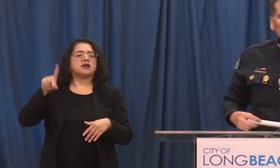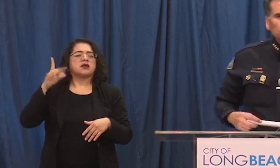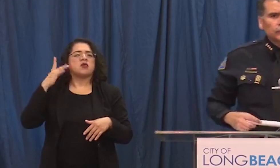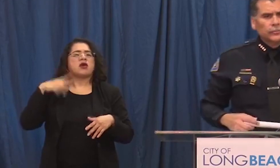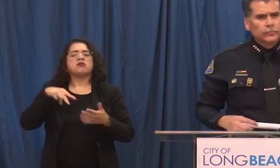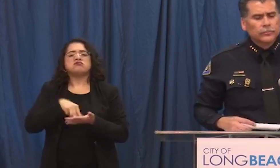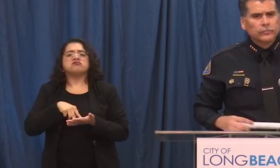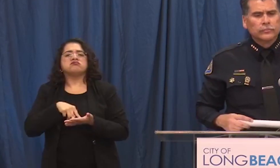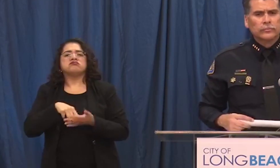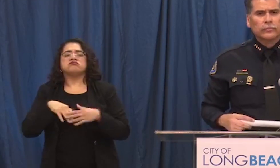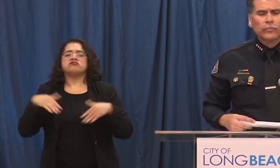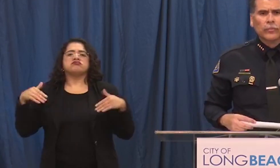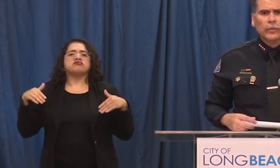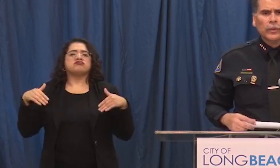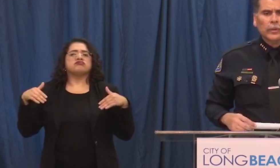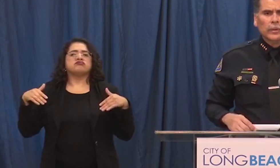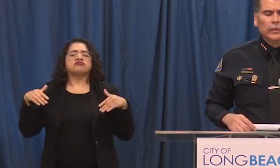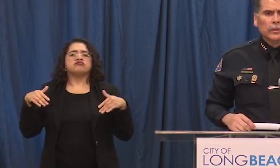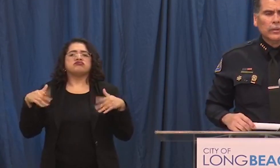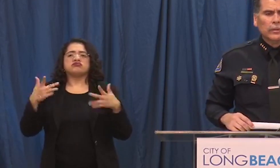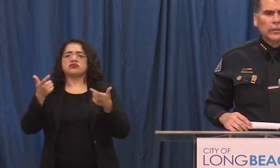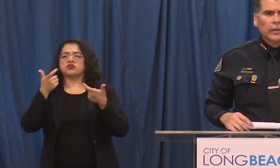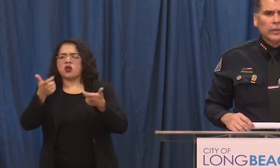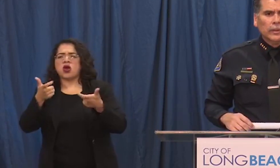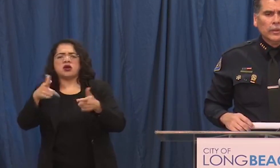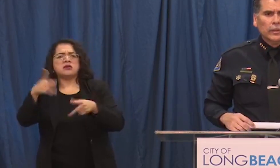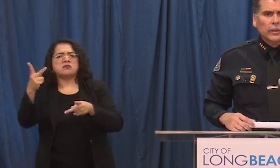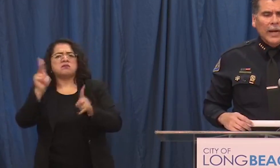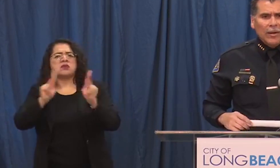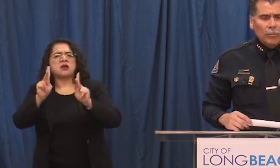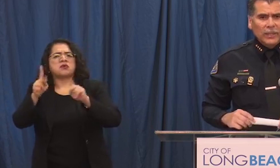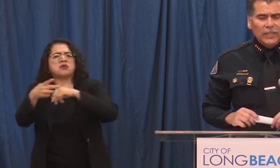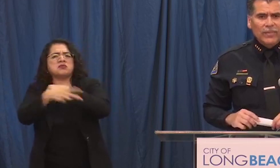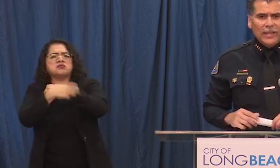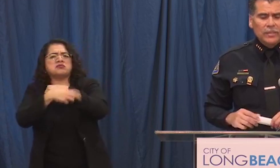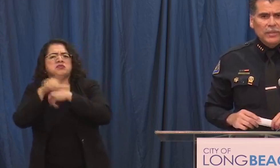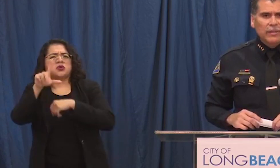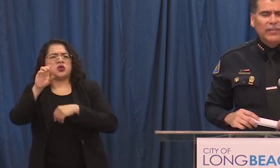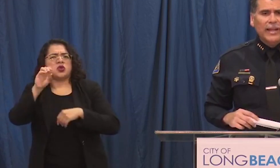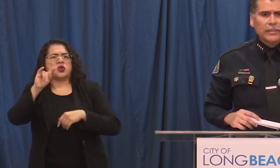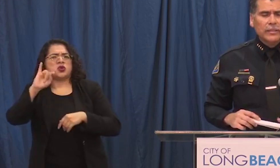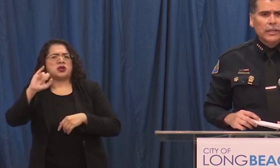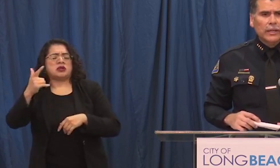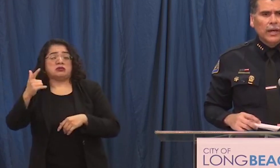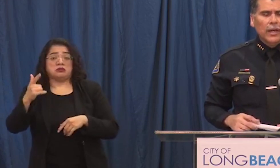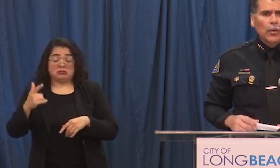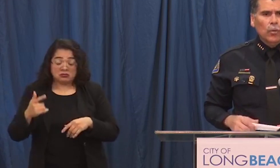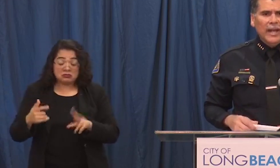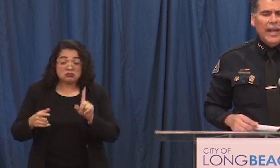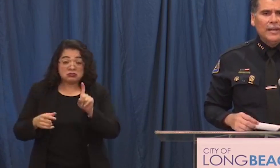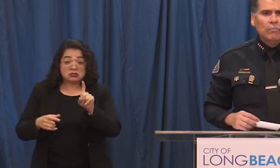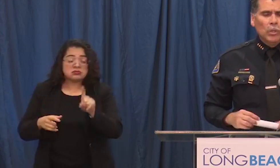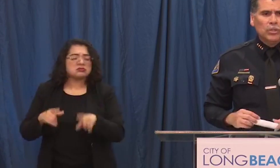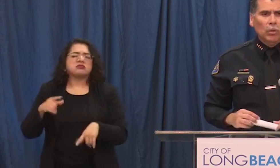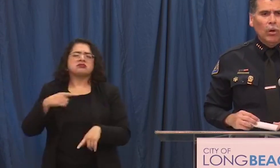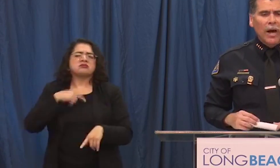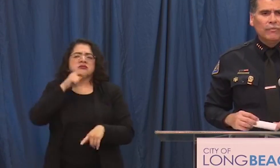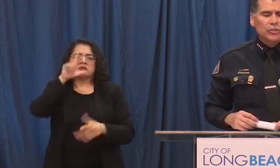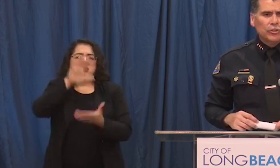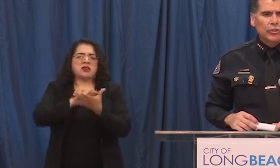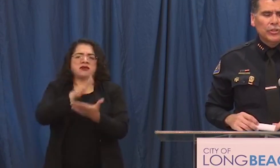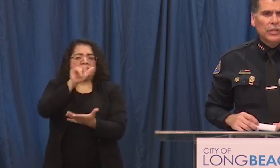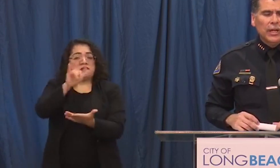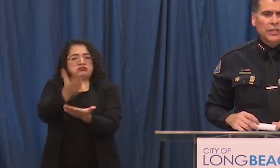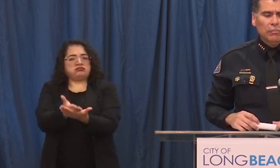for officers standing back while people were looting businesses i don't believe that to be the fact uh we had multiple